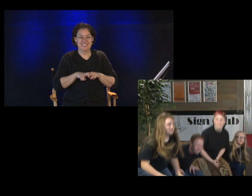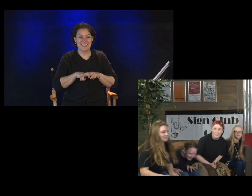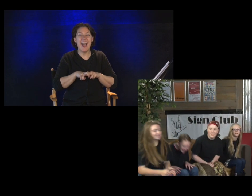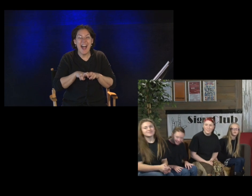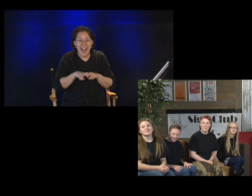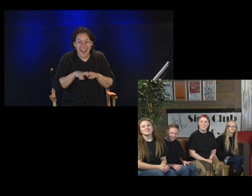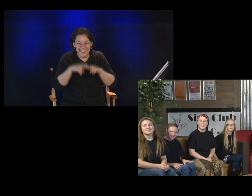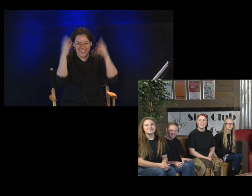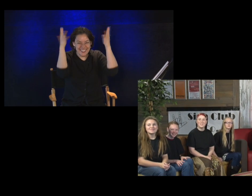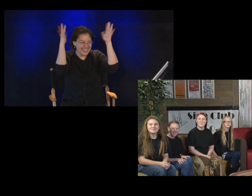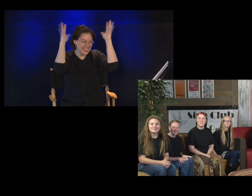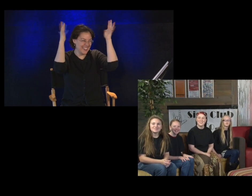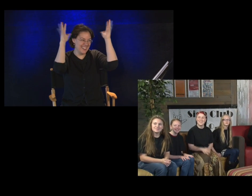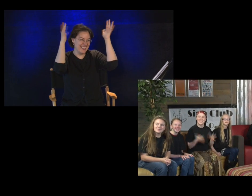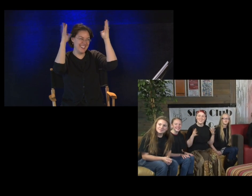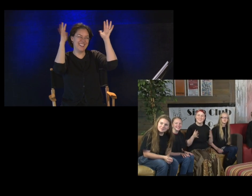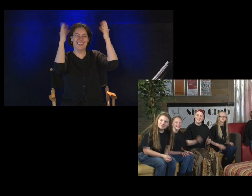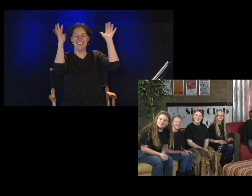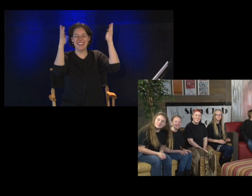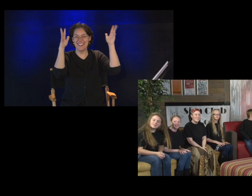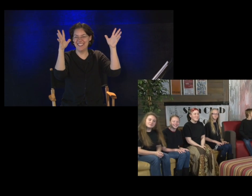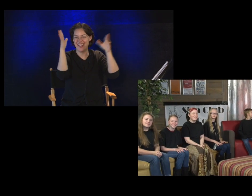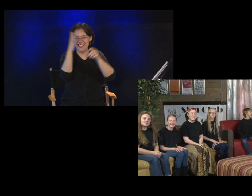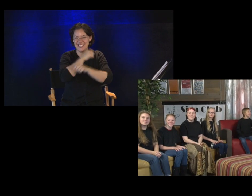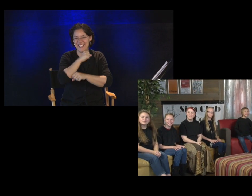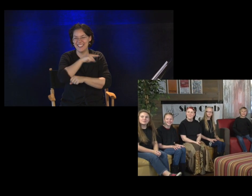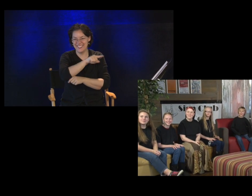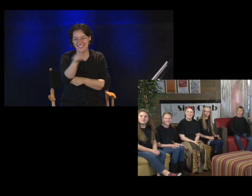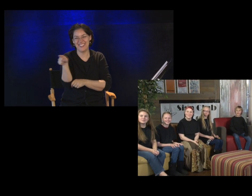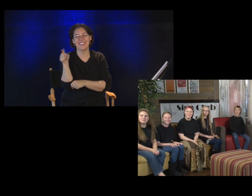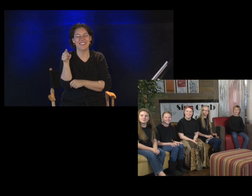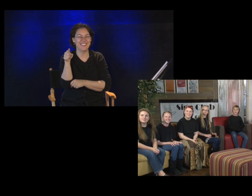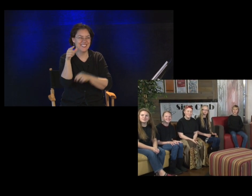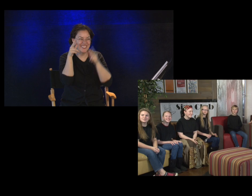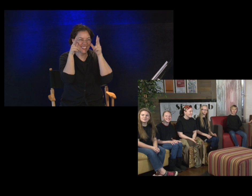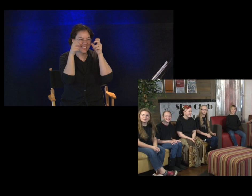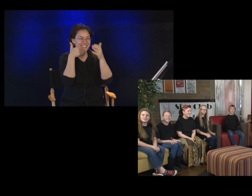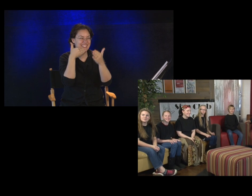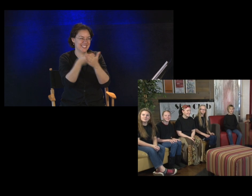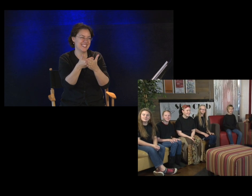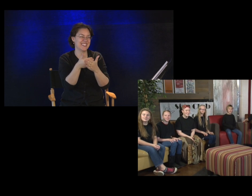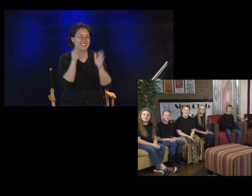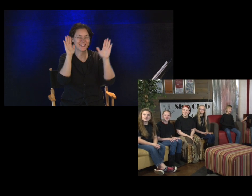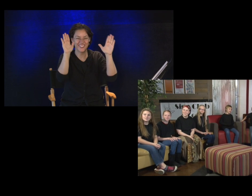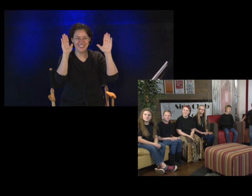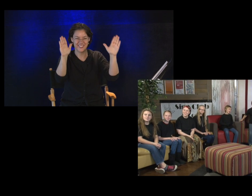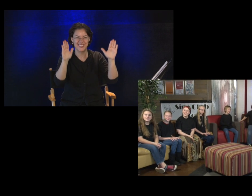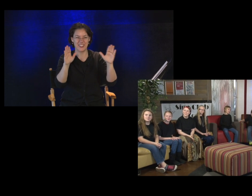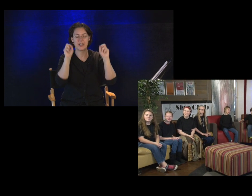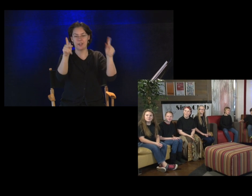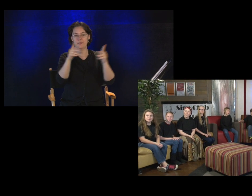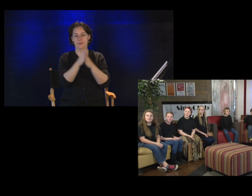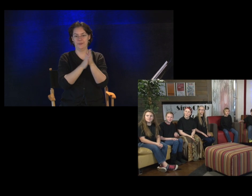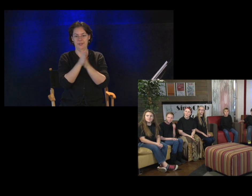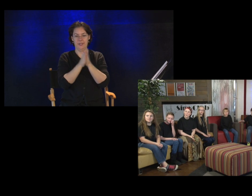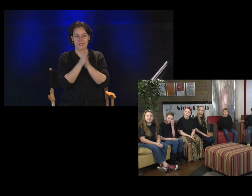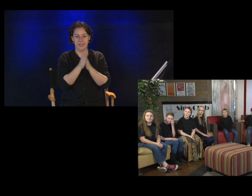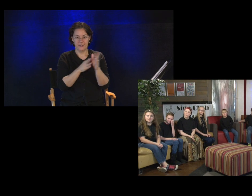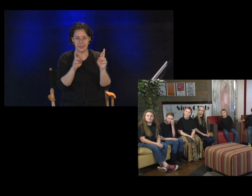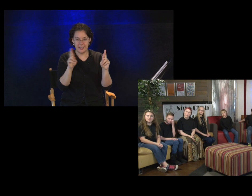Oh, good. I didn't catch any of you. You're a good listener. wonderful. Okay. Ready?